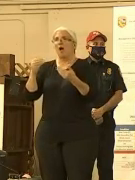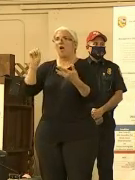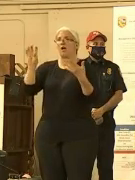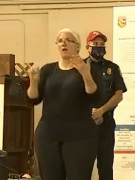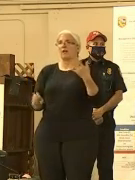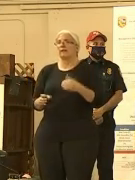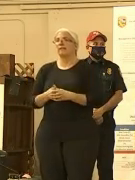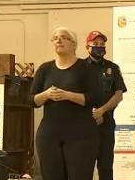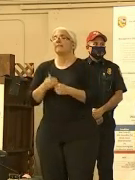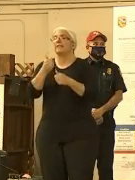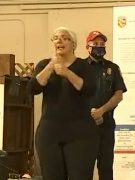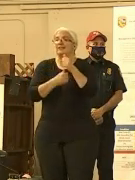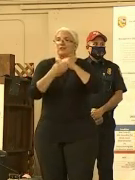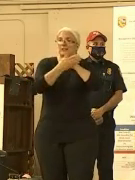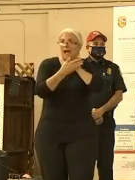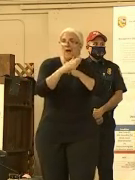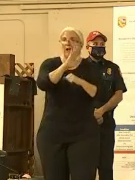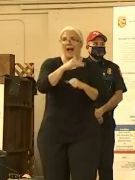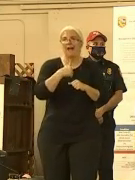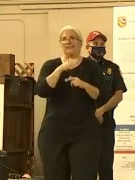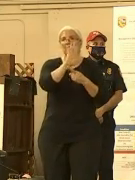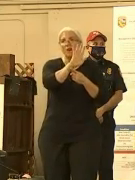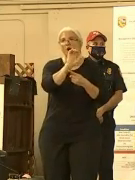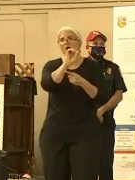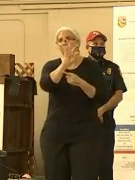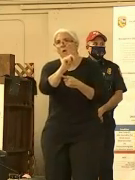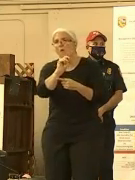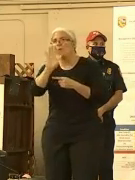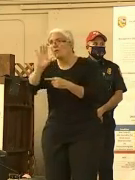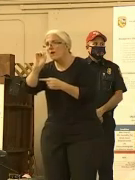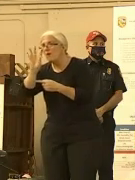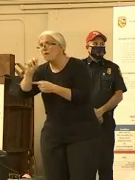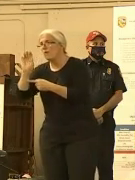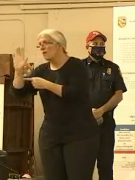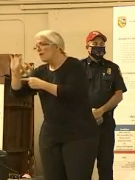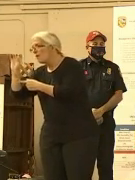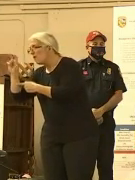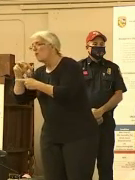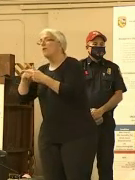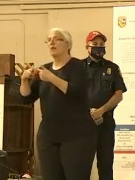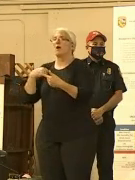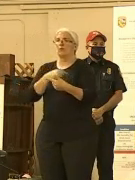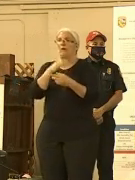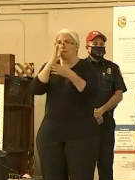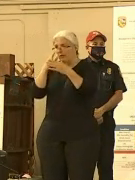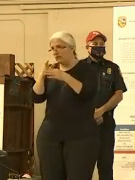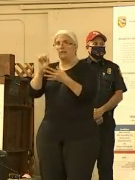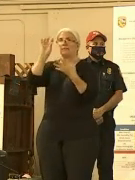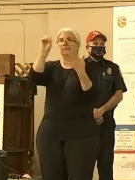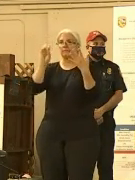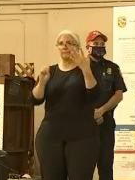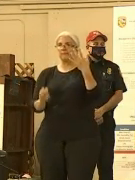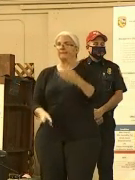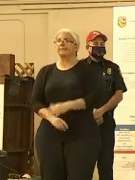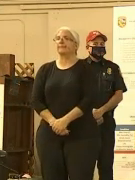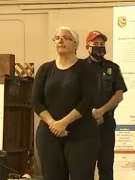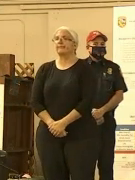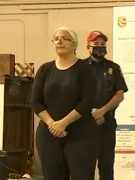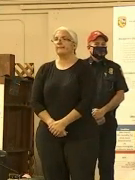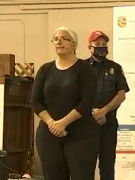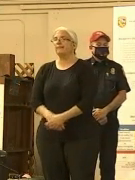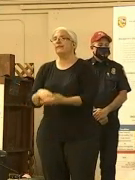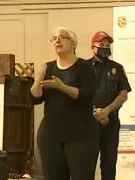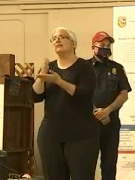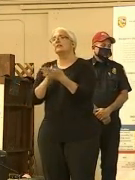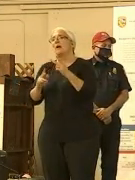numbers per county as we move forward. Repopulation has taken place, and we have repopulation as a priority that we've been talking